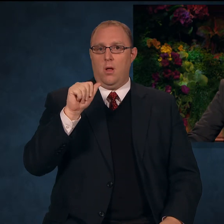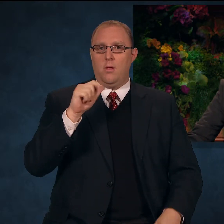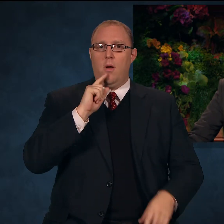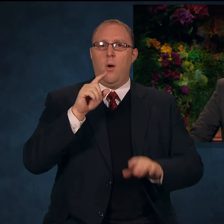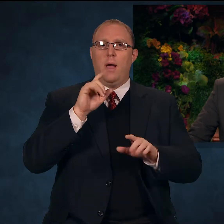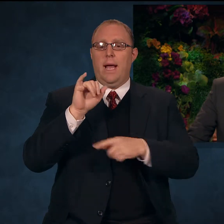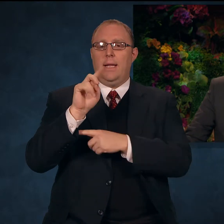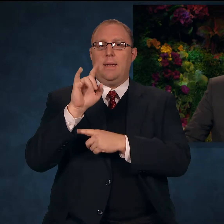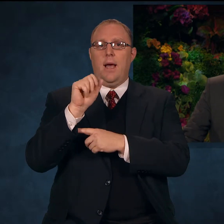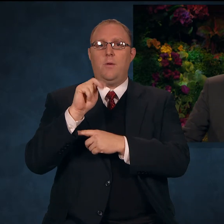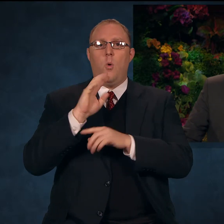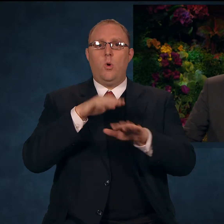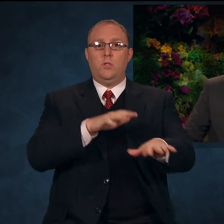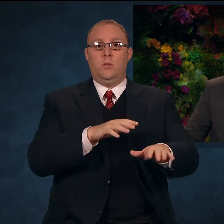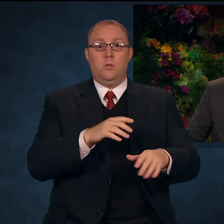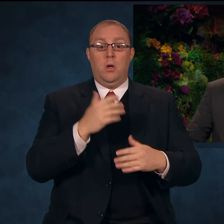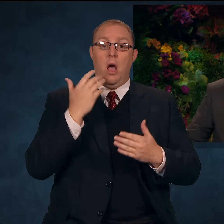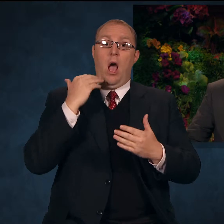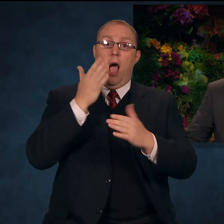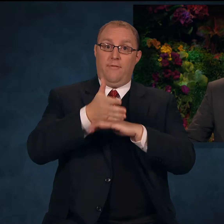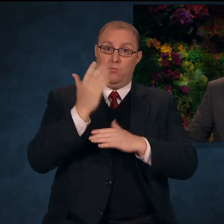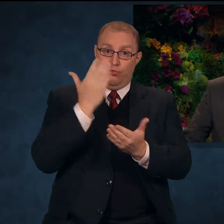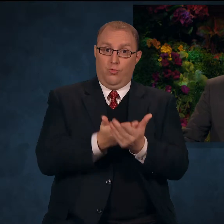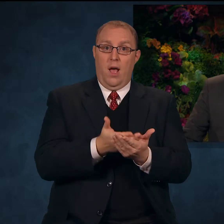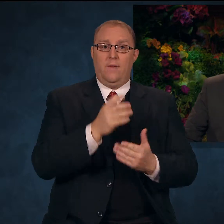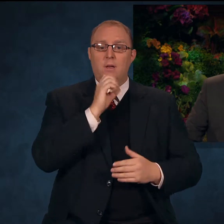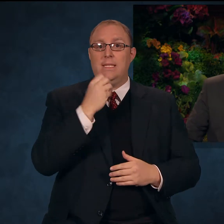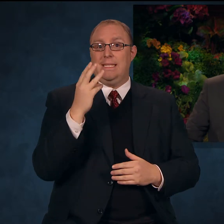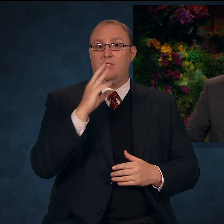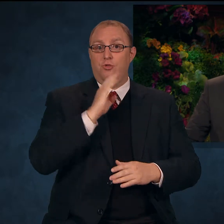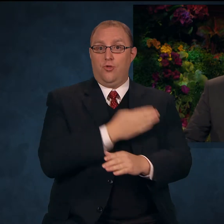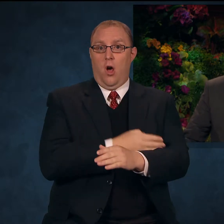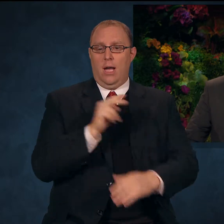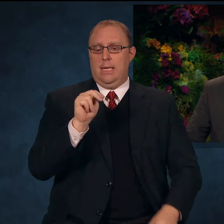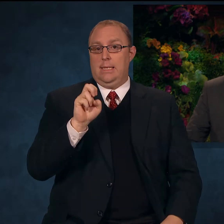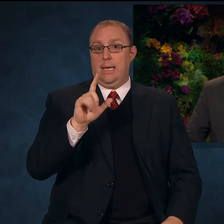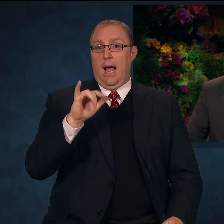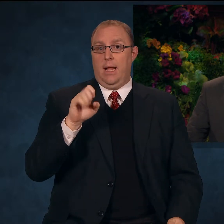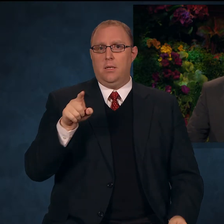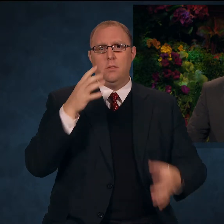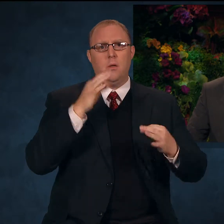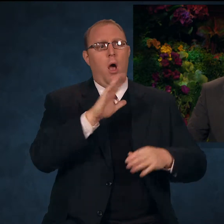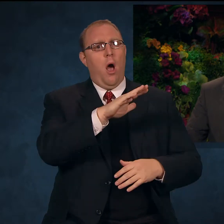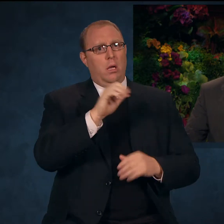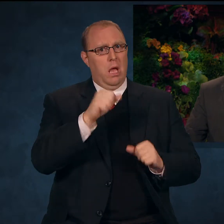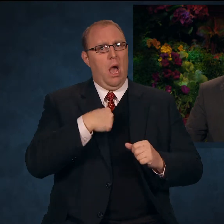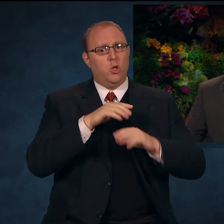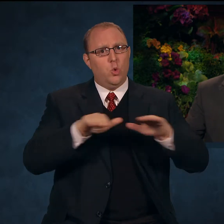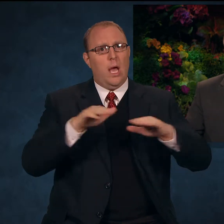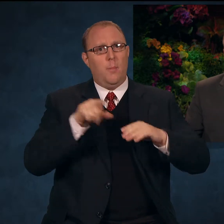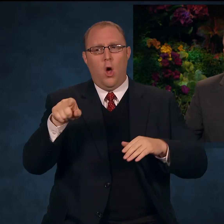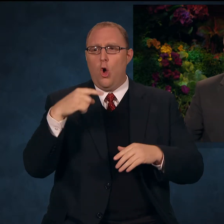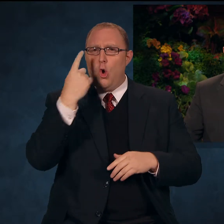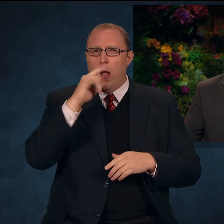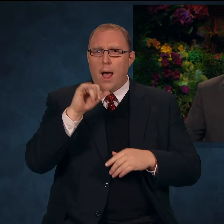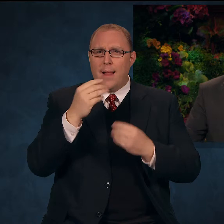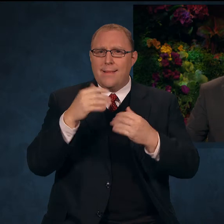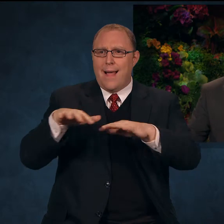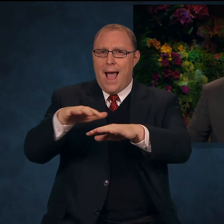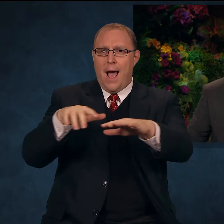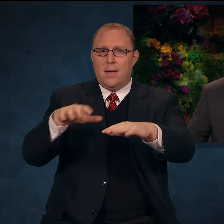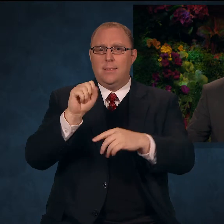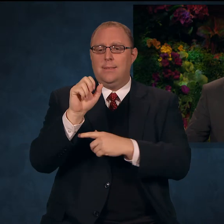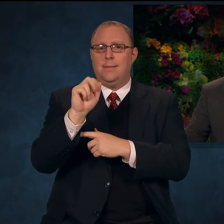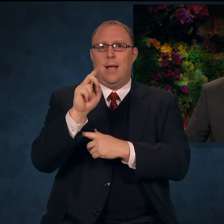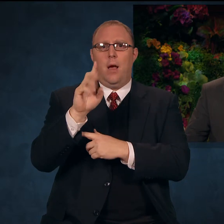arrival, our 16-year-old daughter, Nellie, asked if she could swim out to what she thought was the sandbar. Noticing